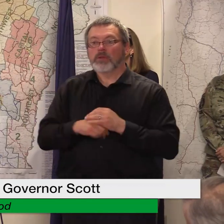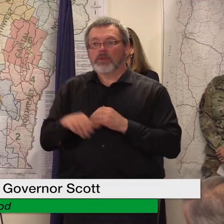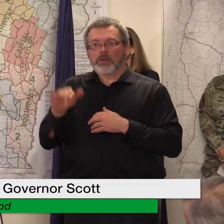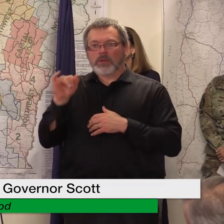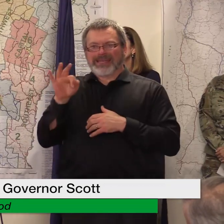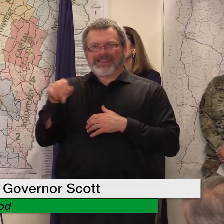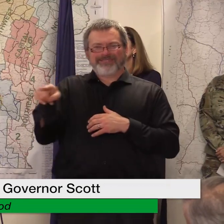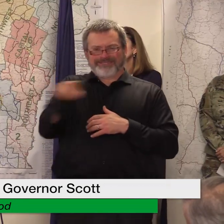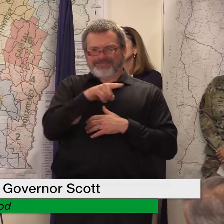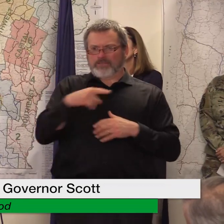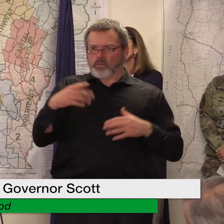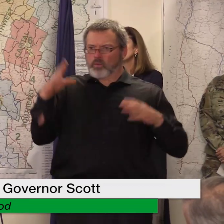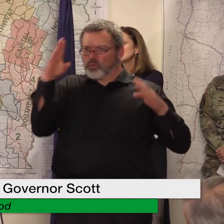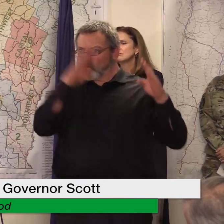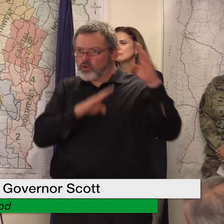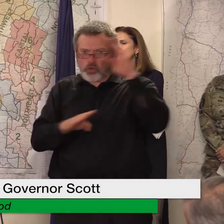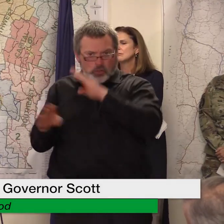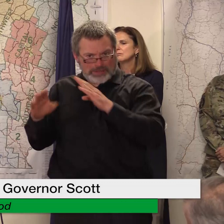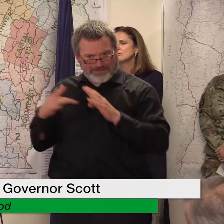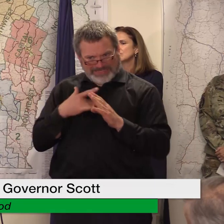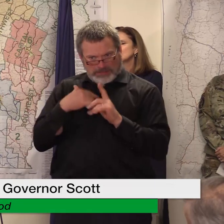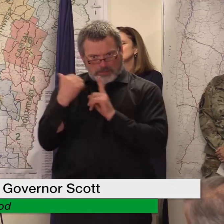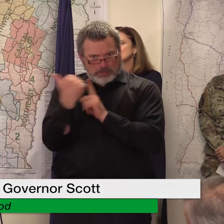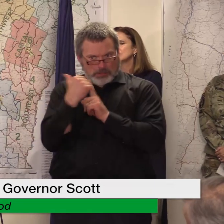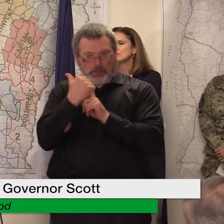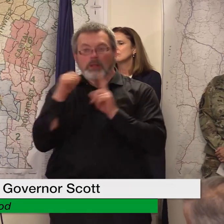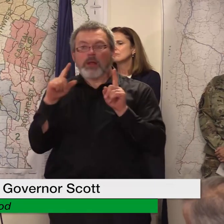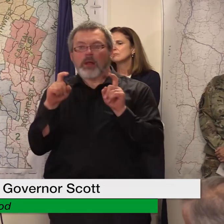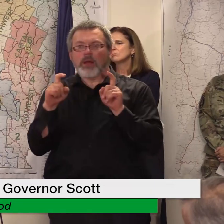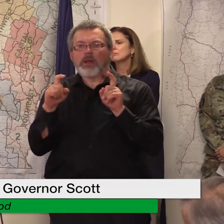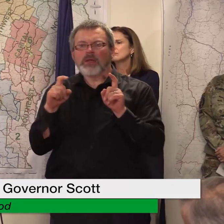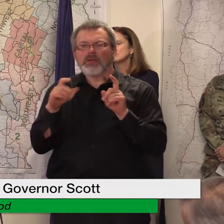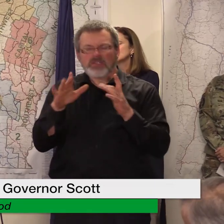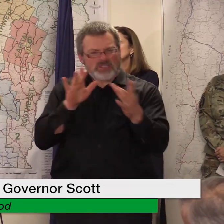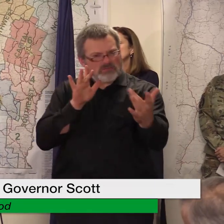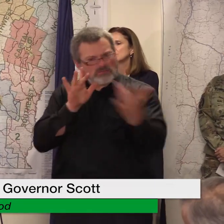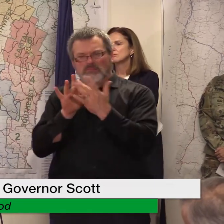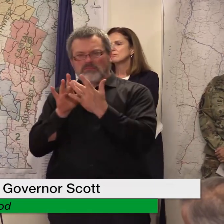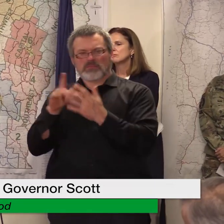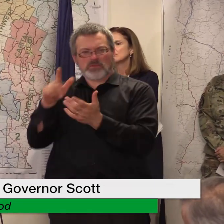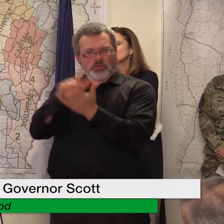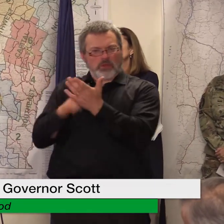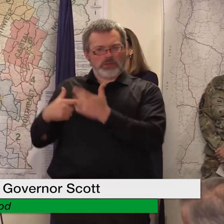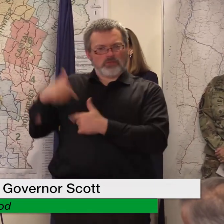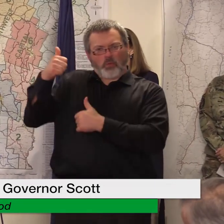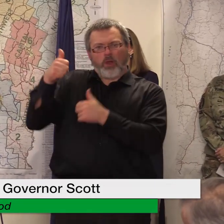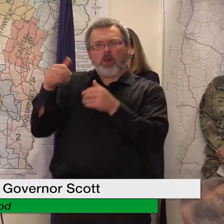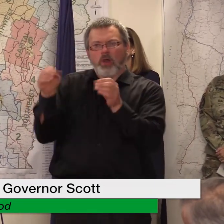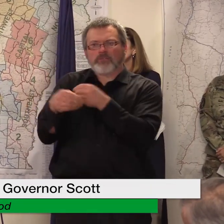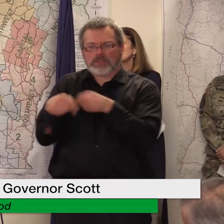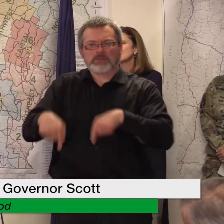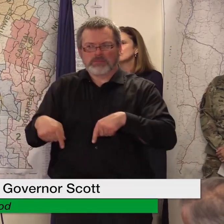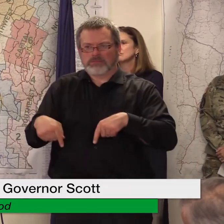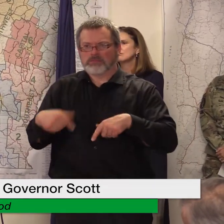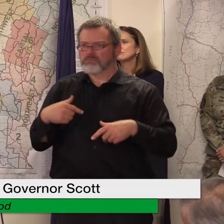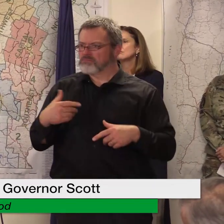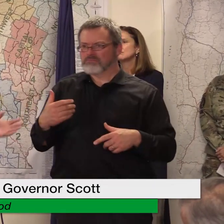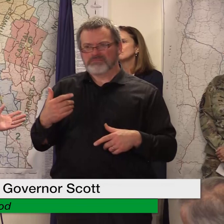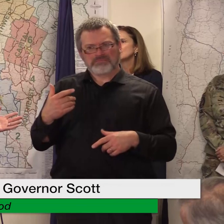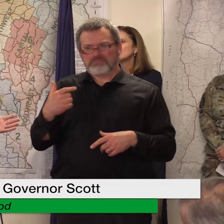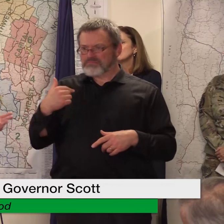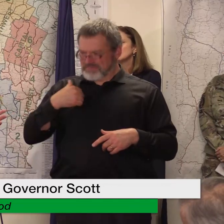about fraudulent activity called the attorney general's office and they have someone there working on that